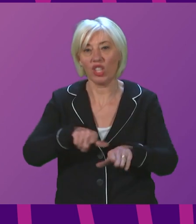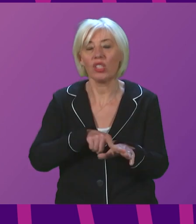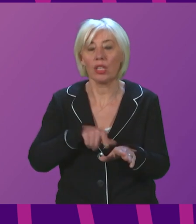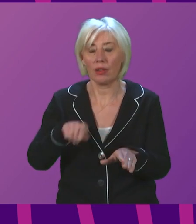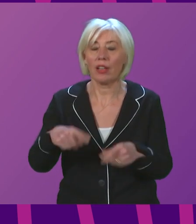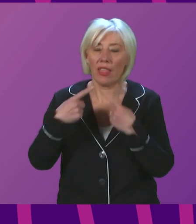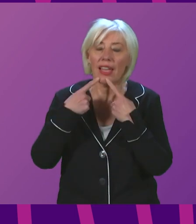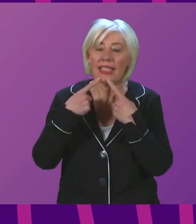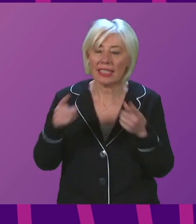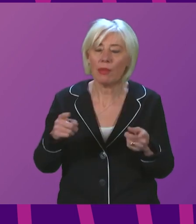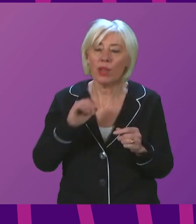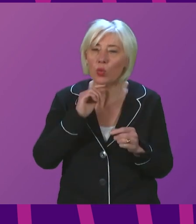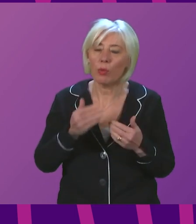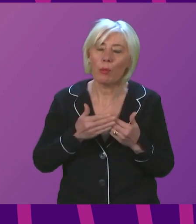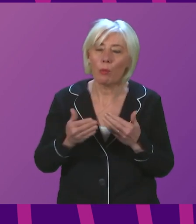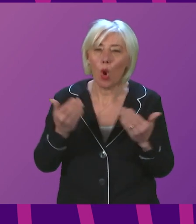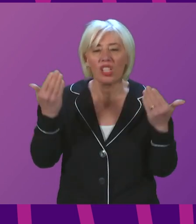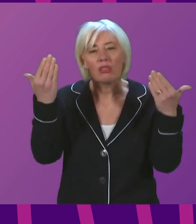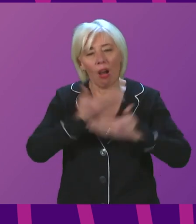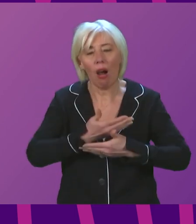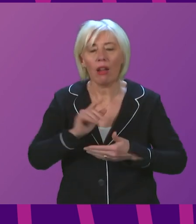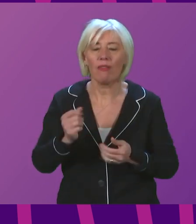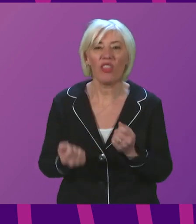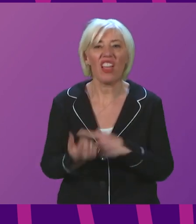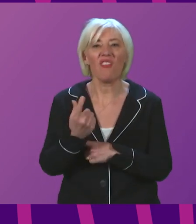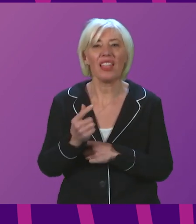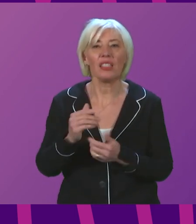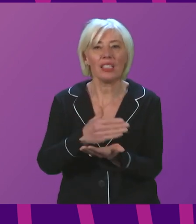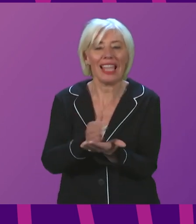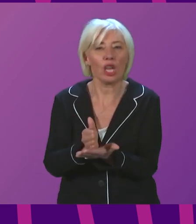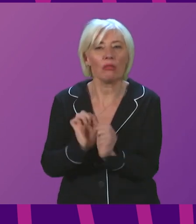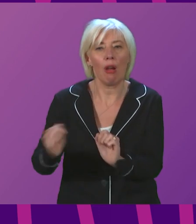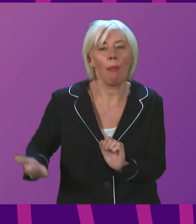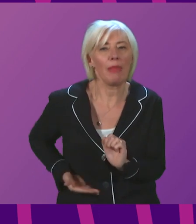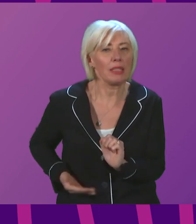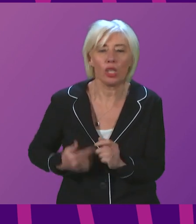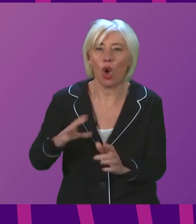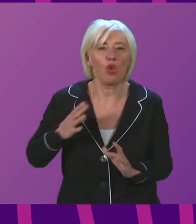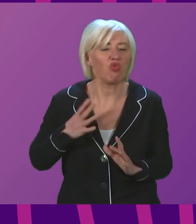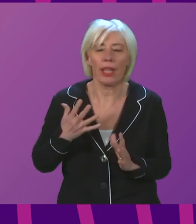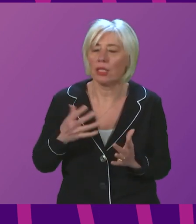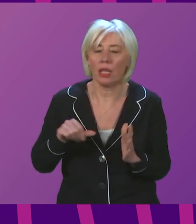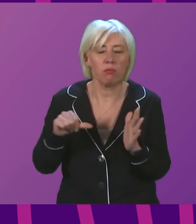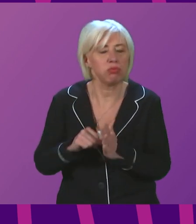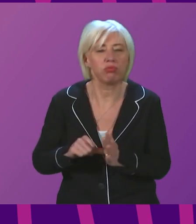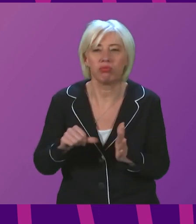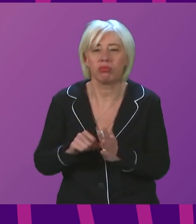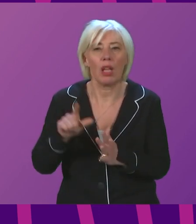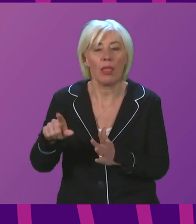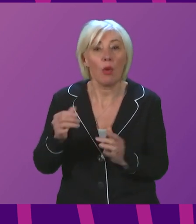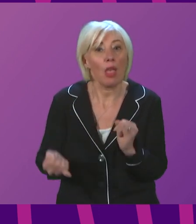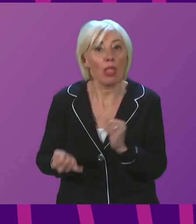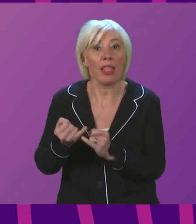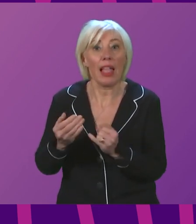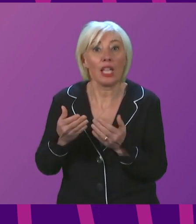spell further darkness to an events sector that is already on its knees. They were the last to